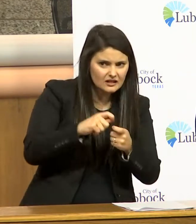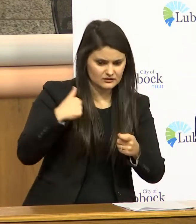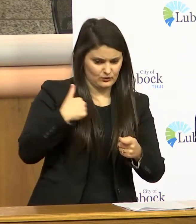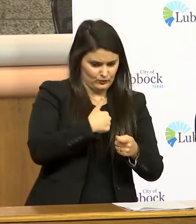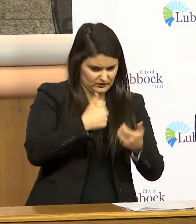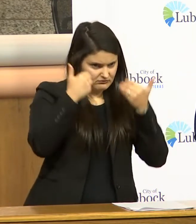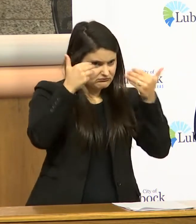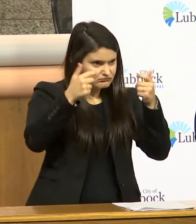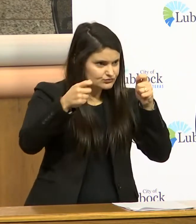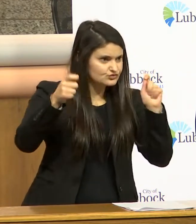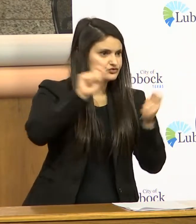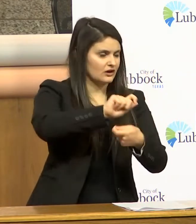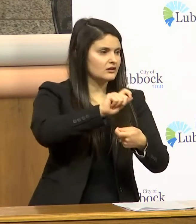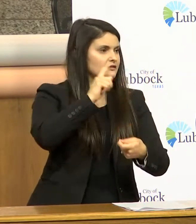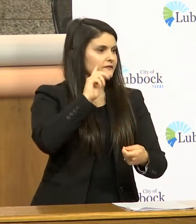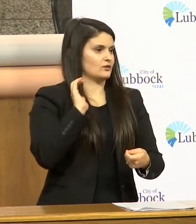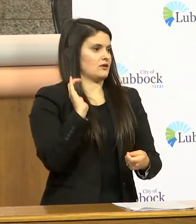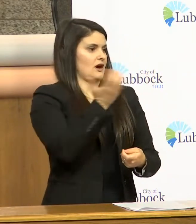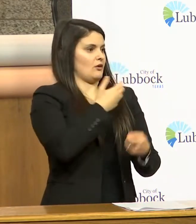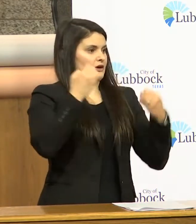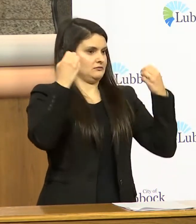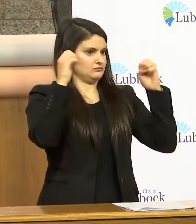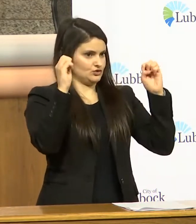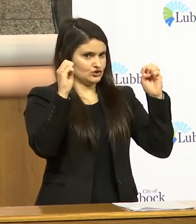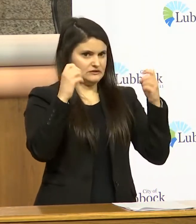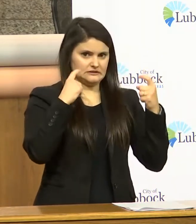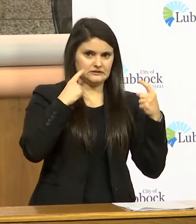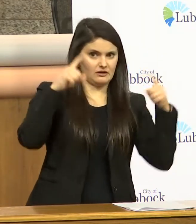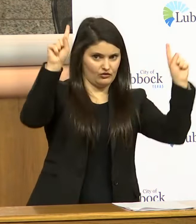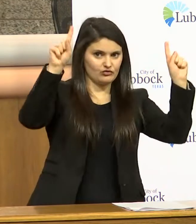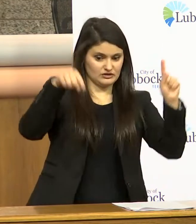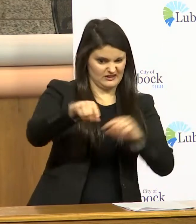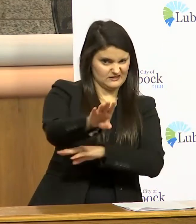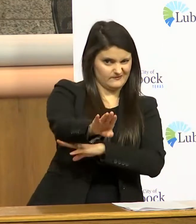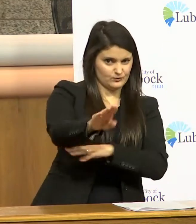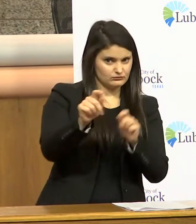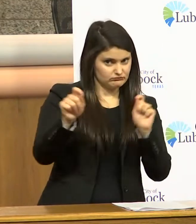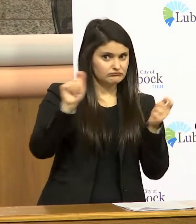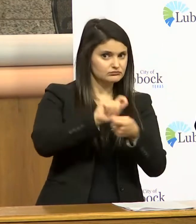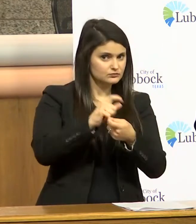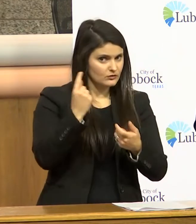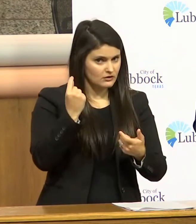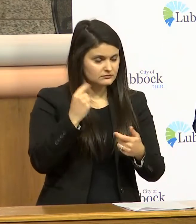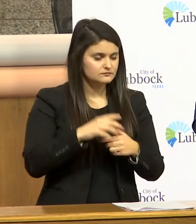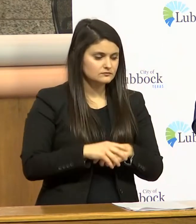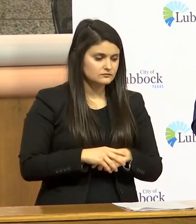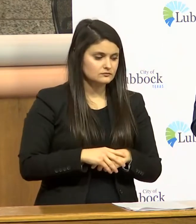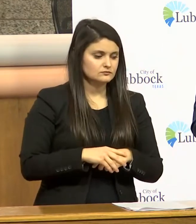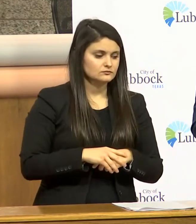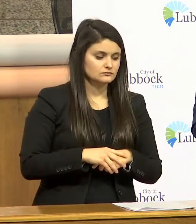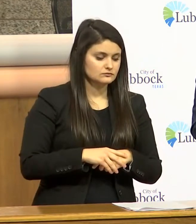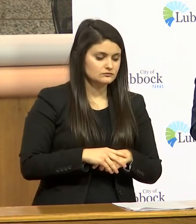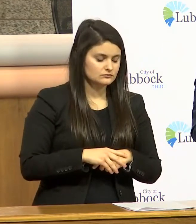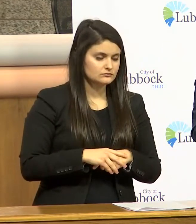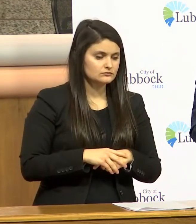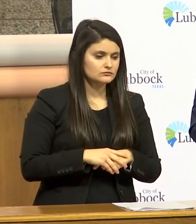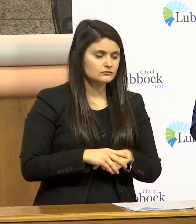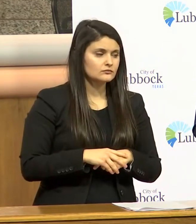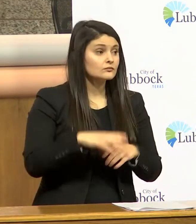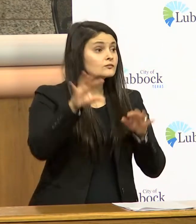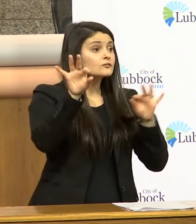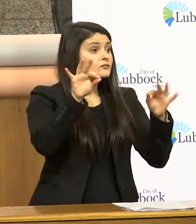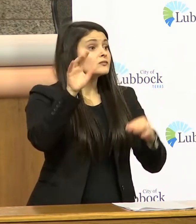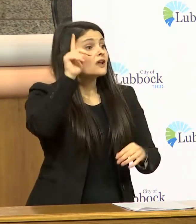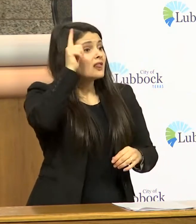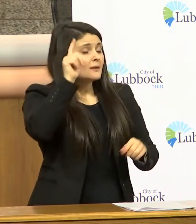made to our emergency declaration this afternoon and i'm going to tell you that